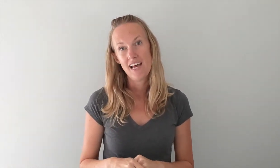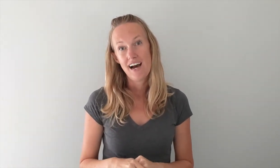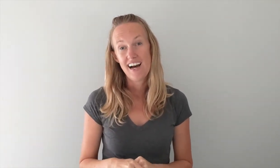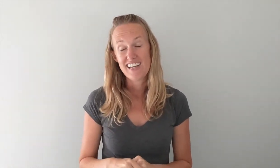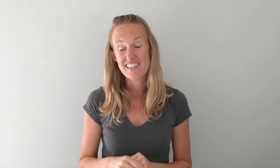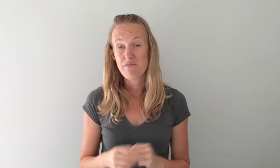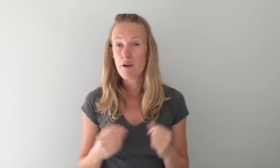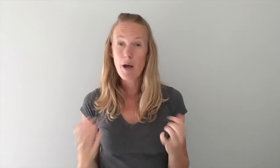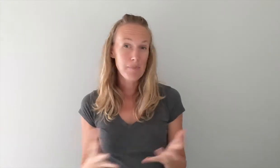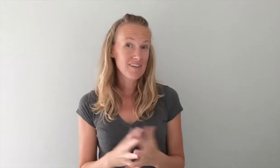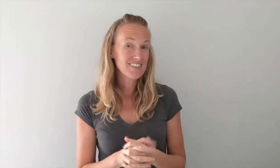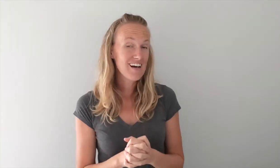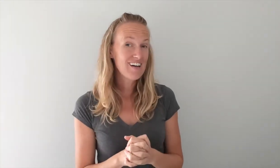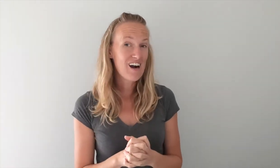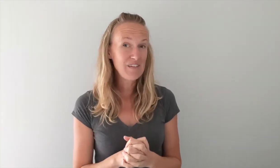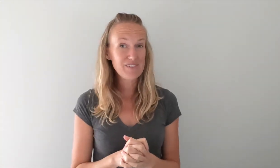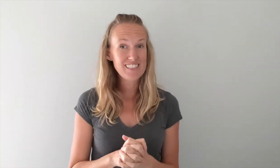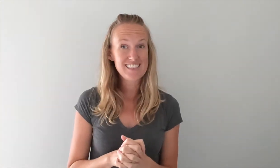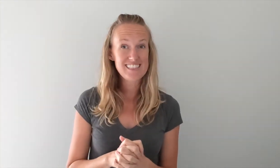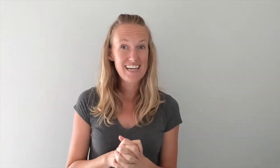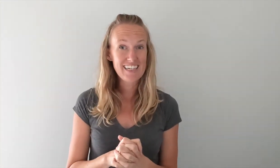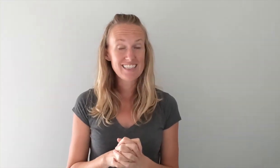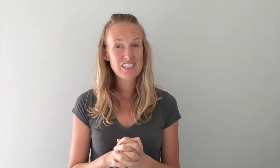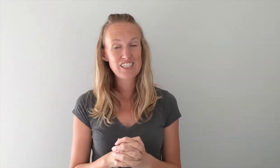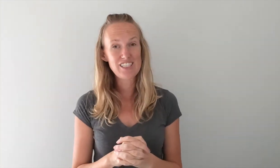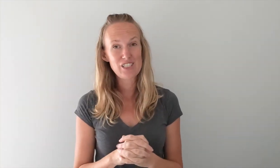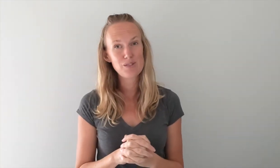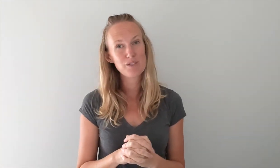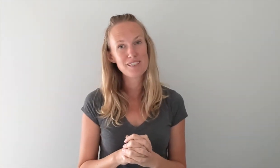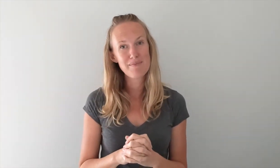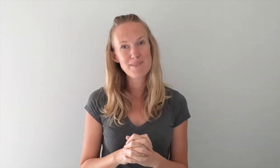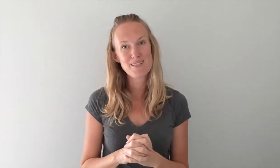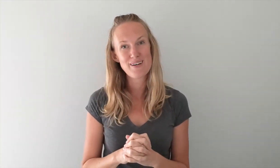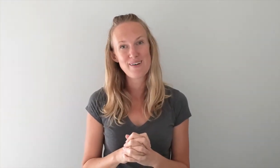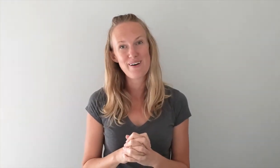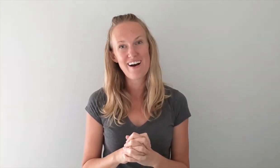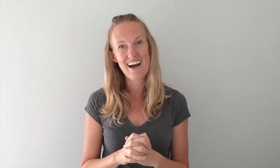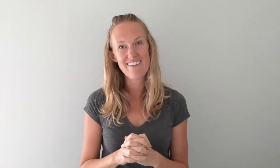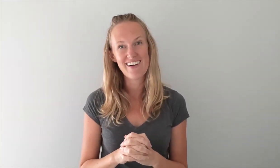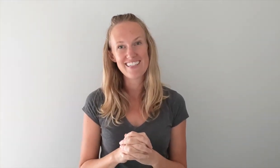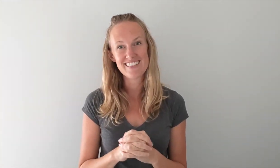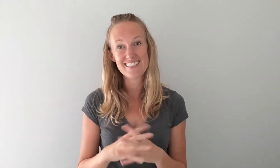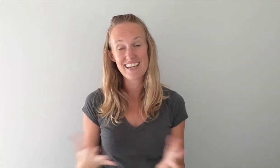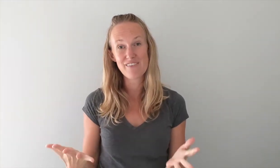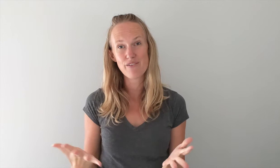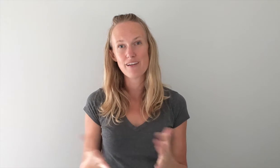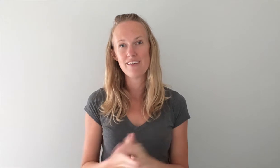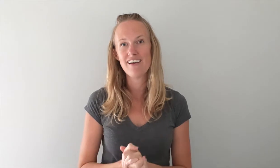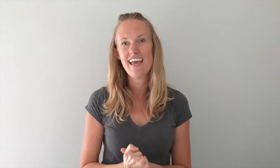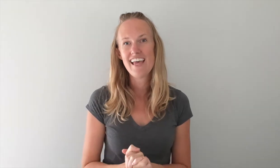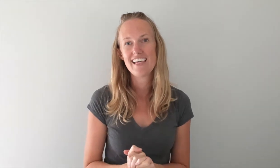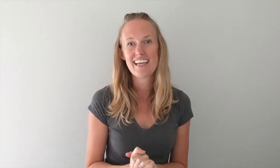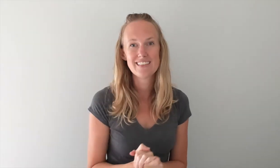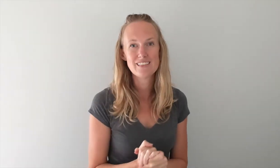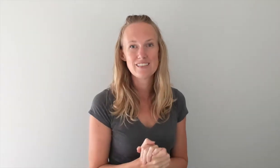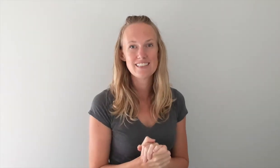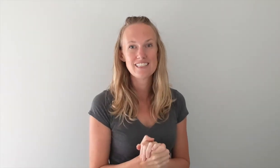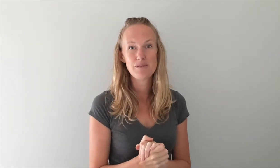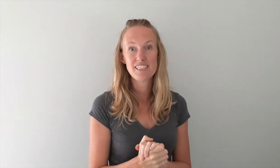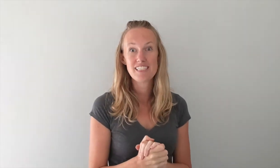It's very popular song often sung during church worship so I wanted to sign it for you in case you're in a situation